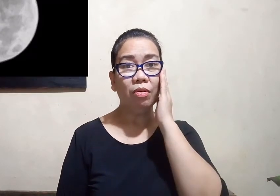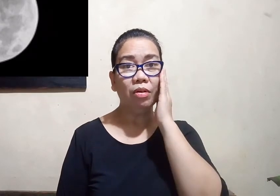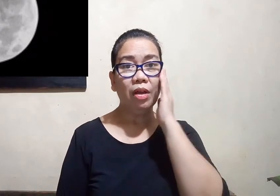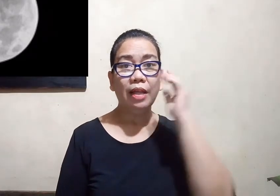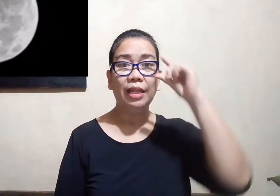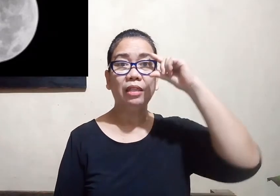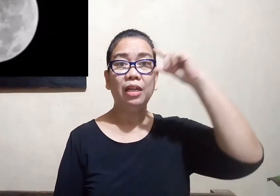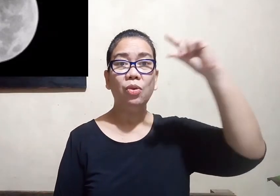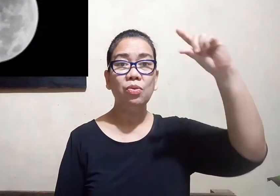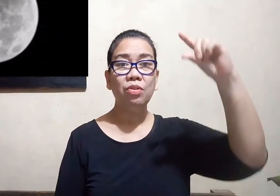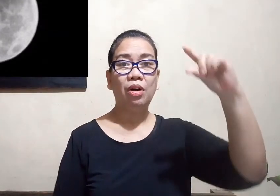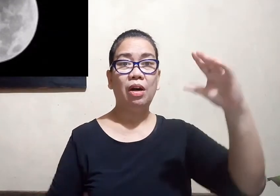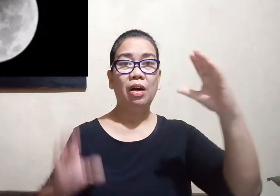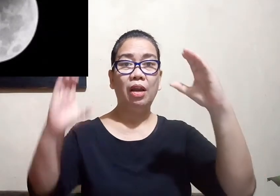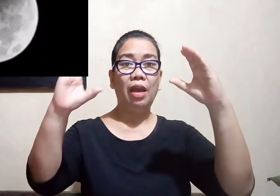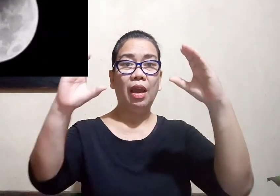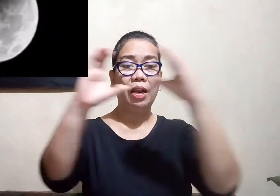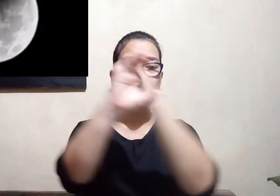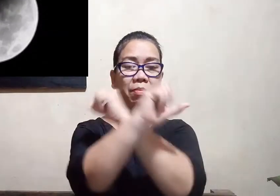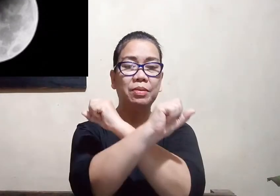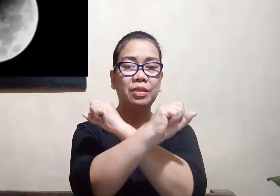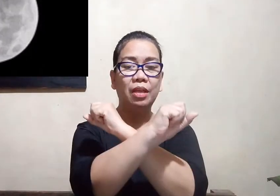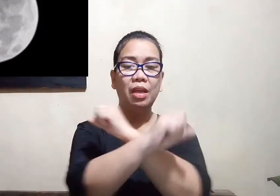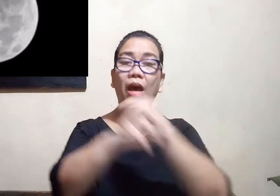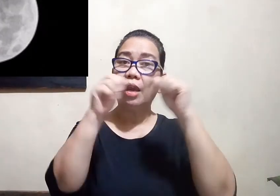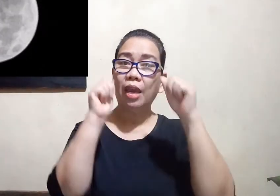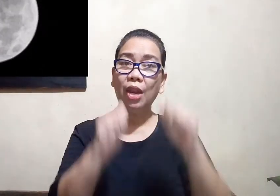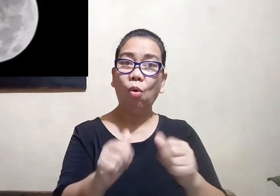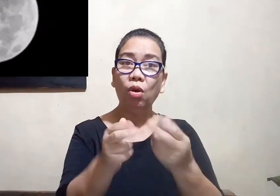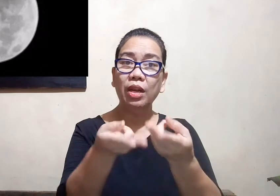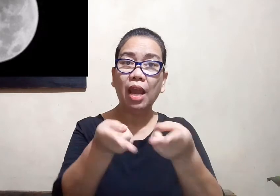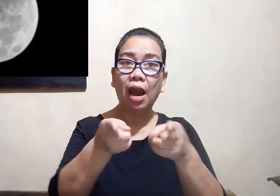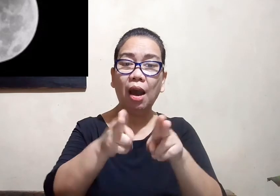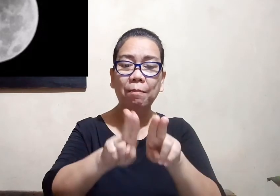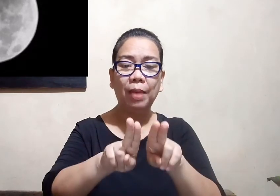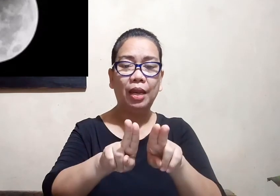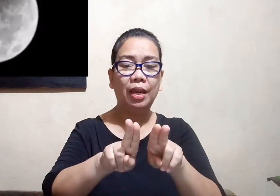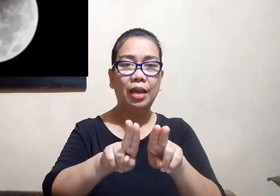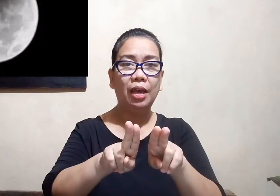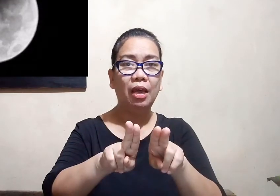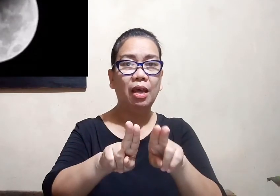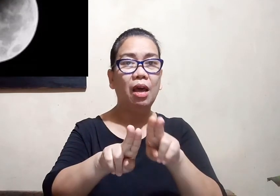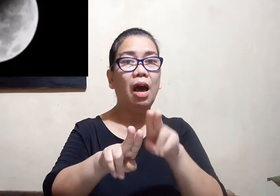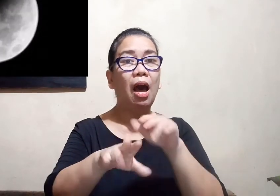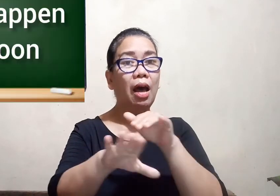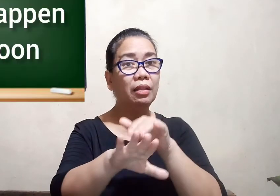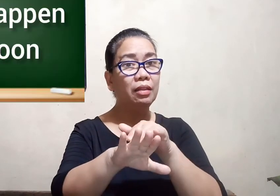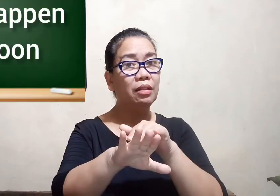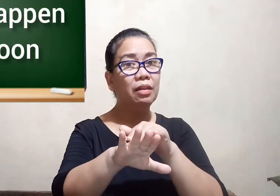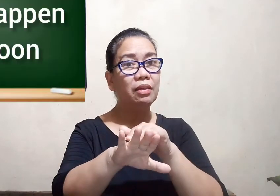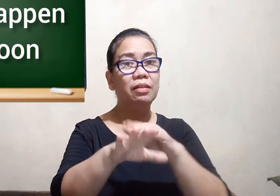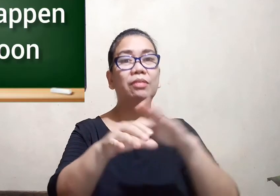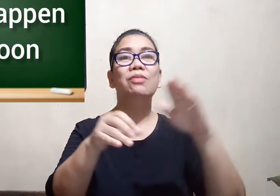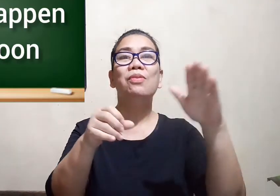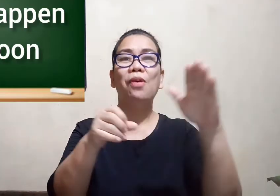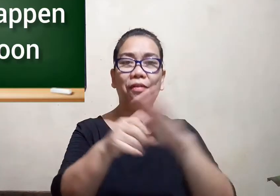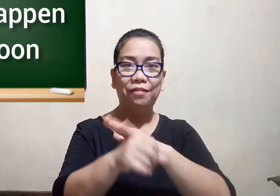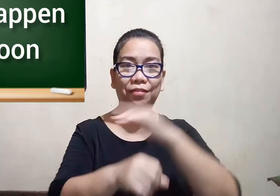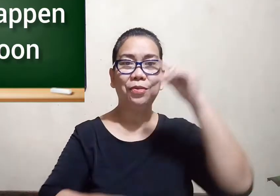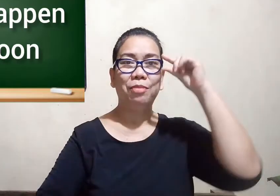that a lunar eclipse can only happen at full